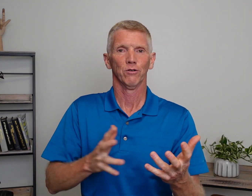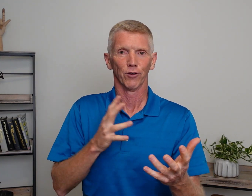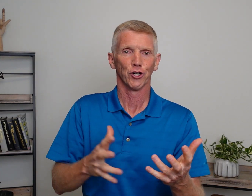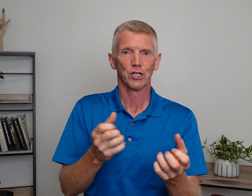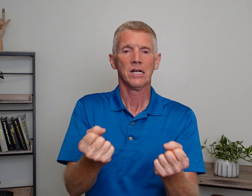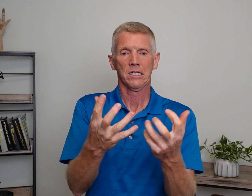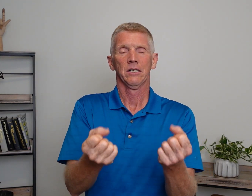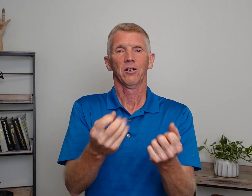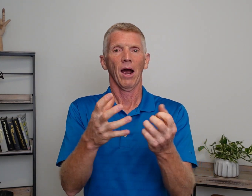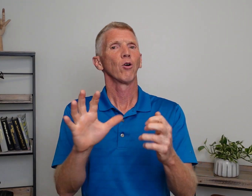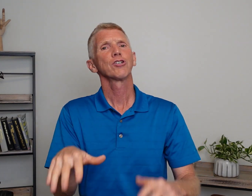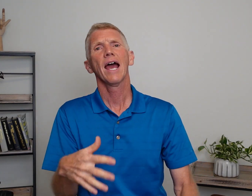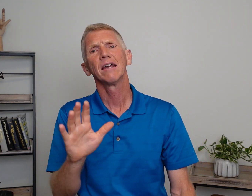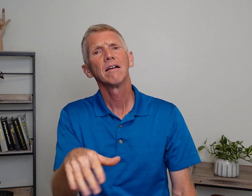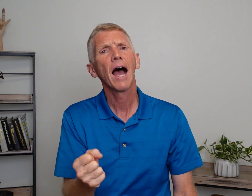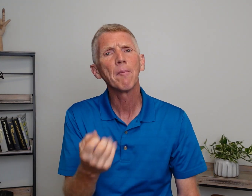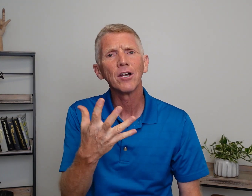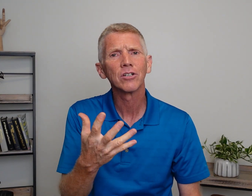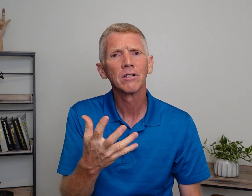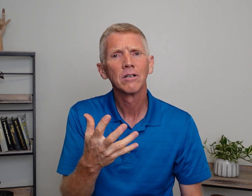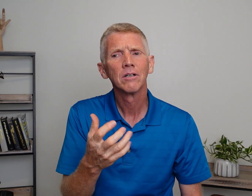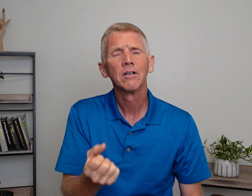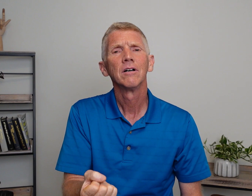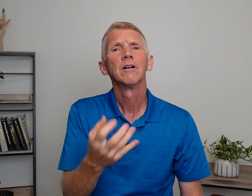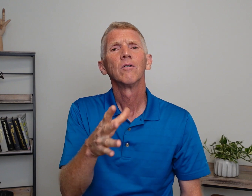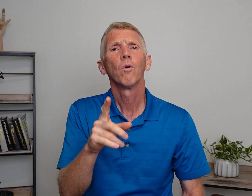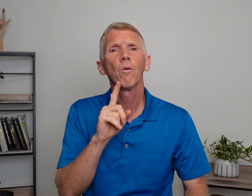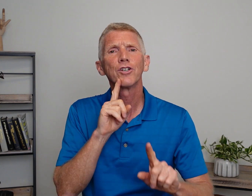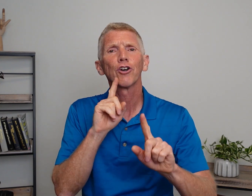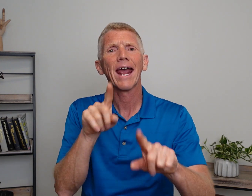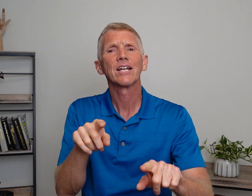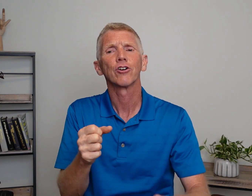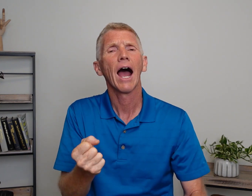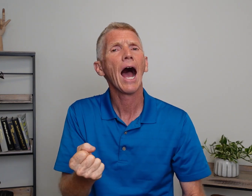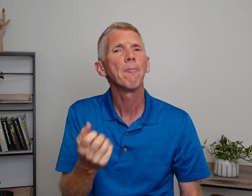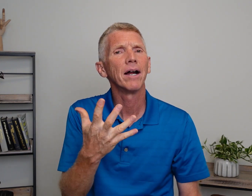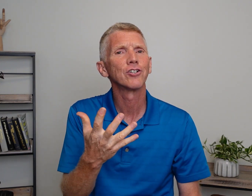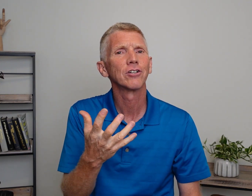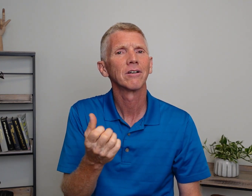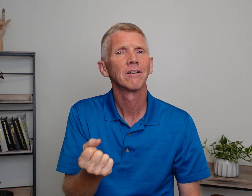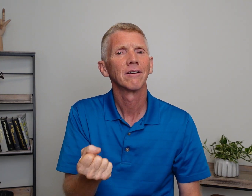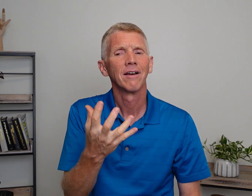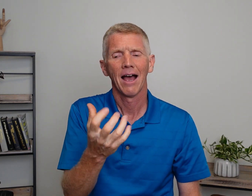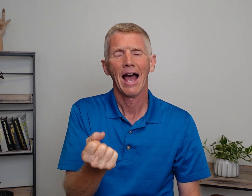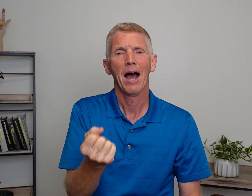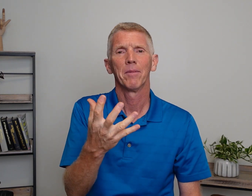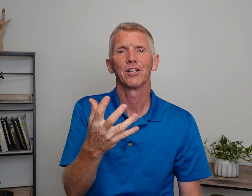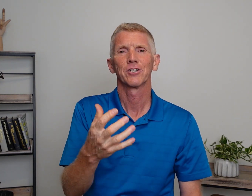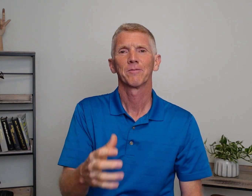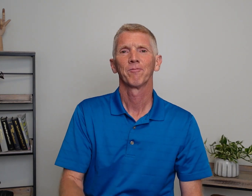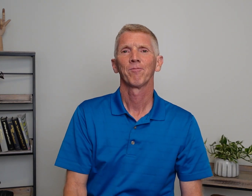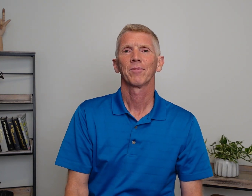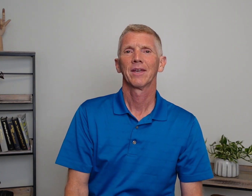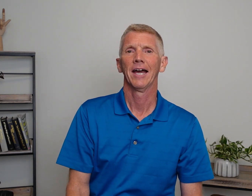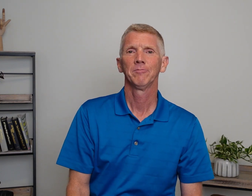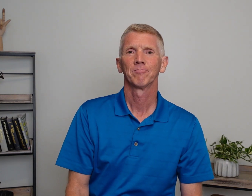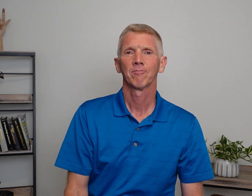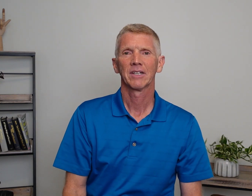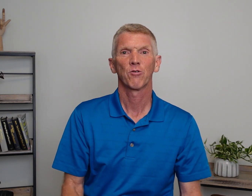version. Right? Or just, hey, how much? What was your answer? How much? How much? Okay? Let's go